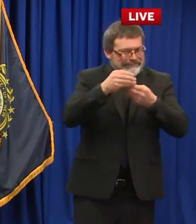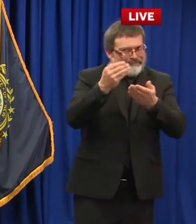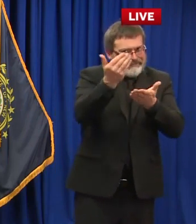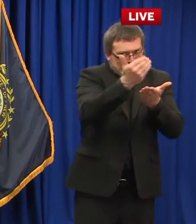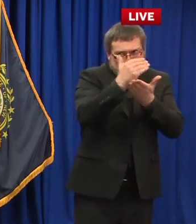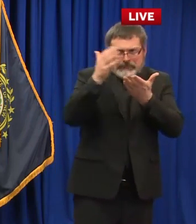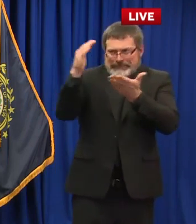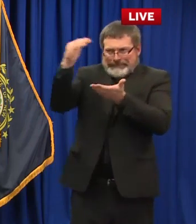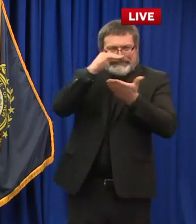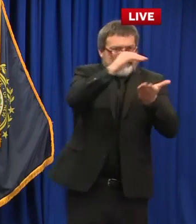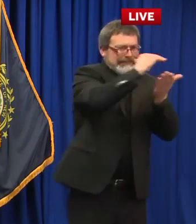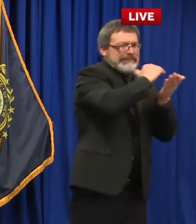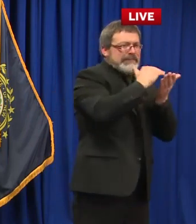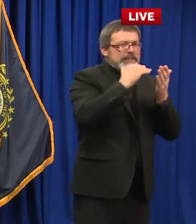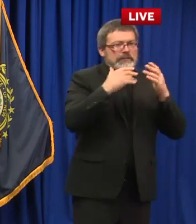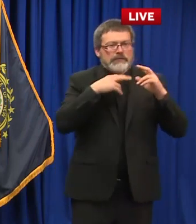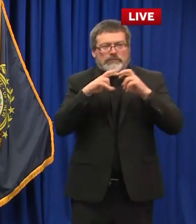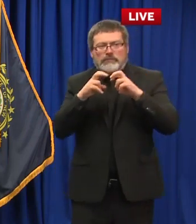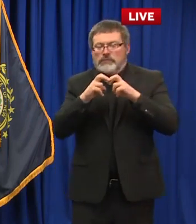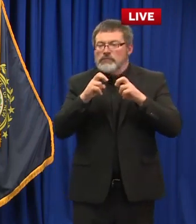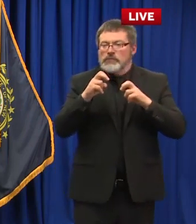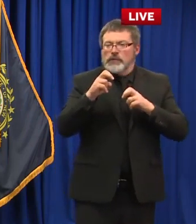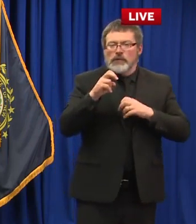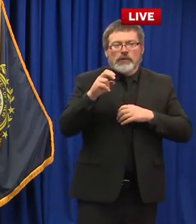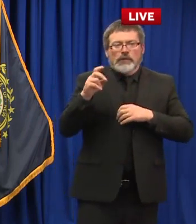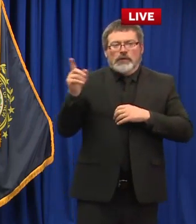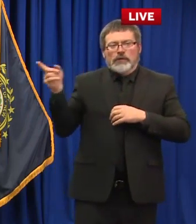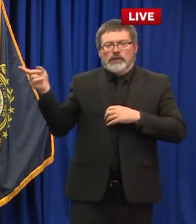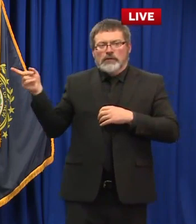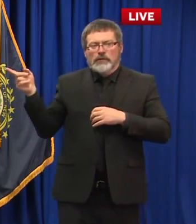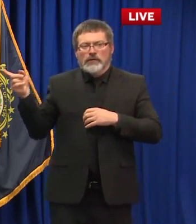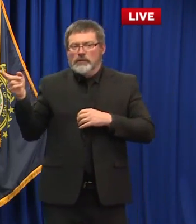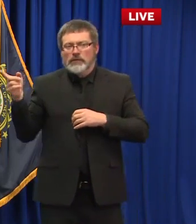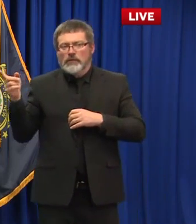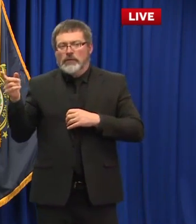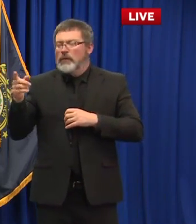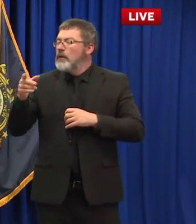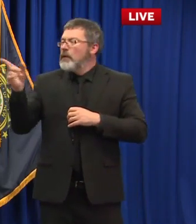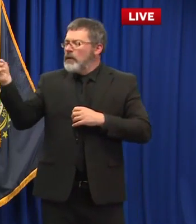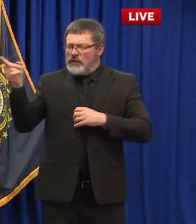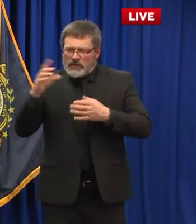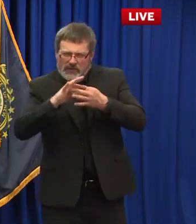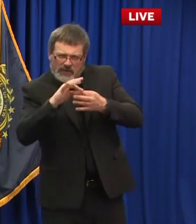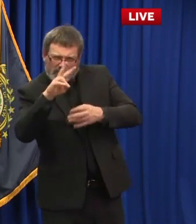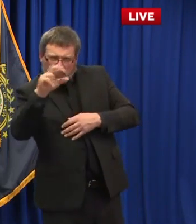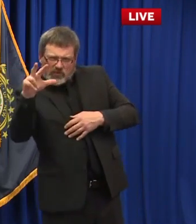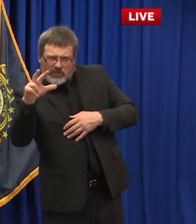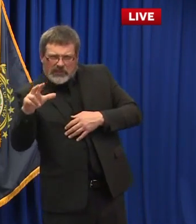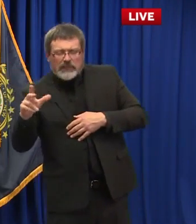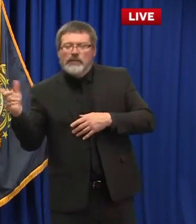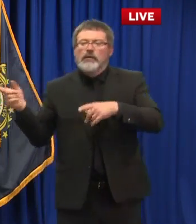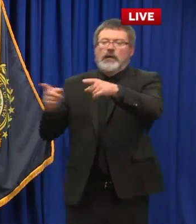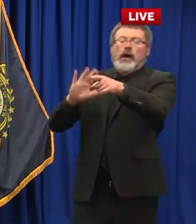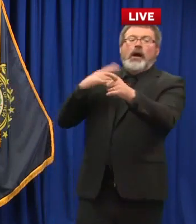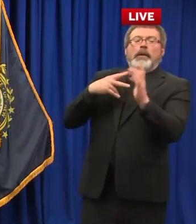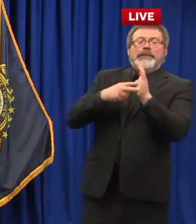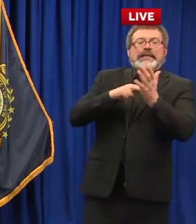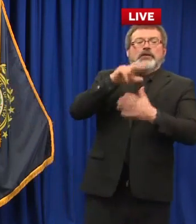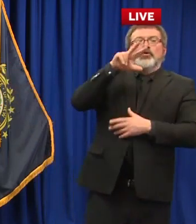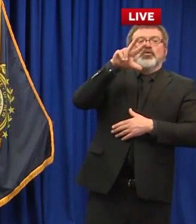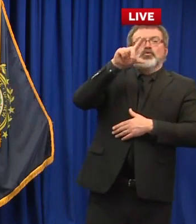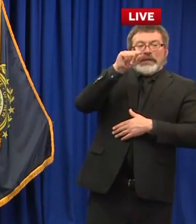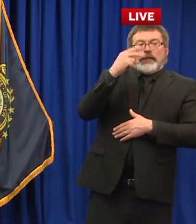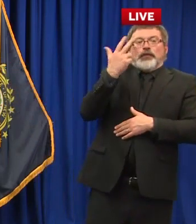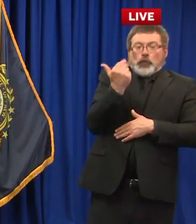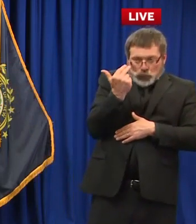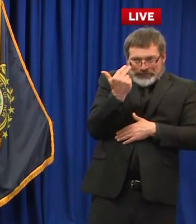2013 i think it was right around that time yeah not 2002 2003 for first term yes 2012 2013 i just want to make sure we got there so it got me to thinking have you